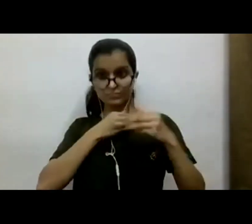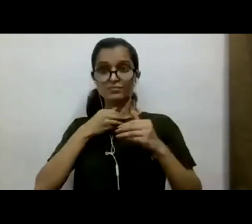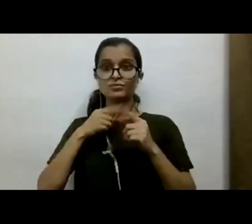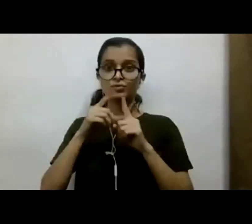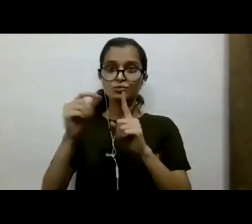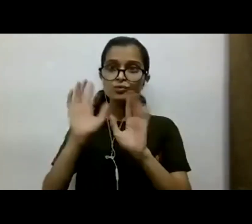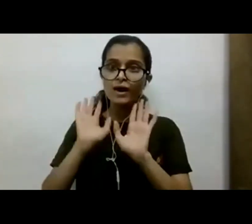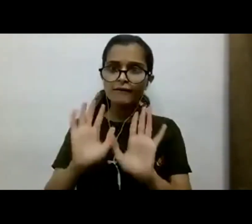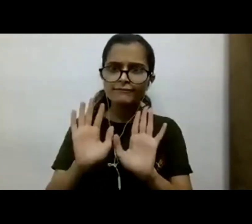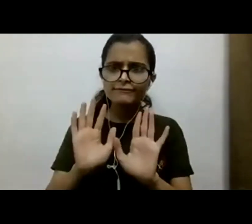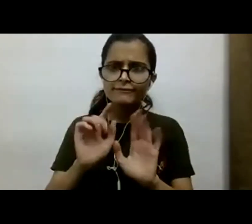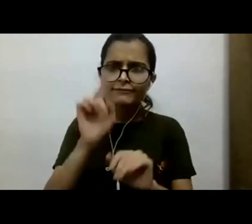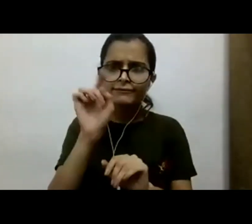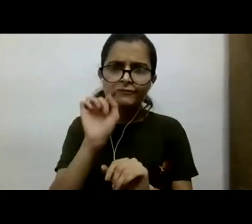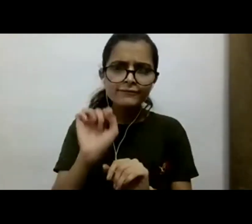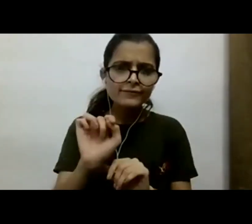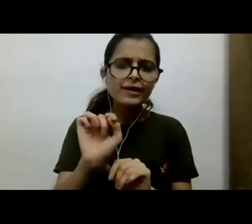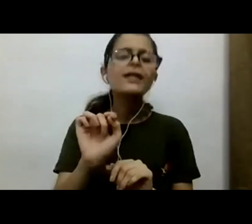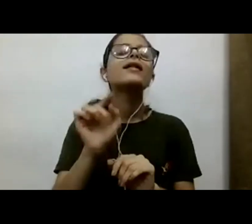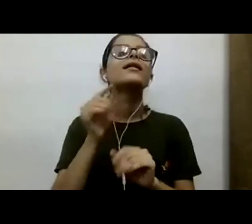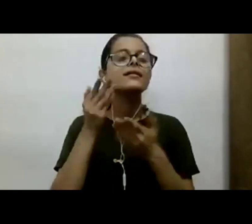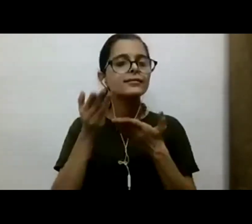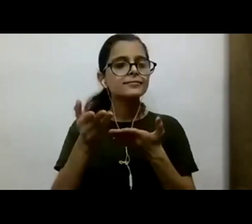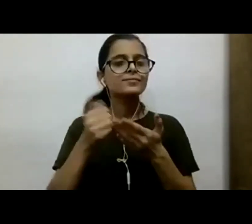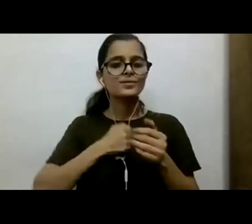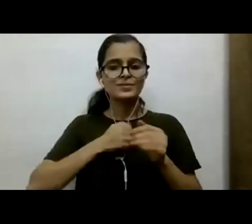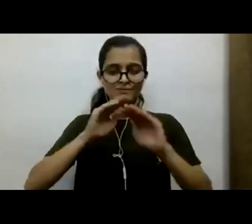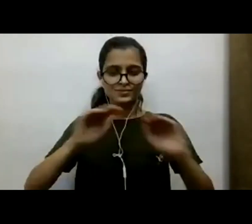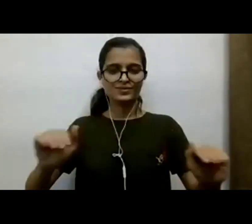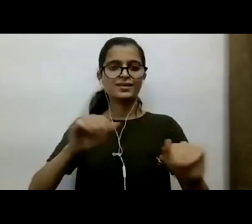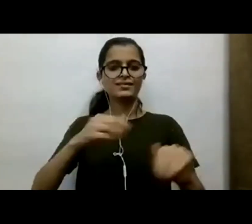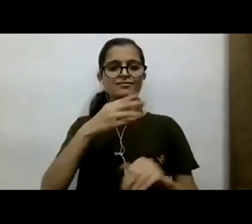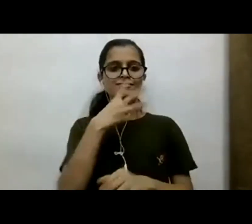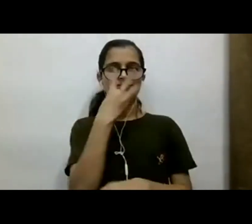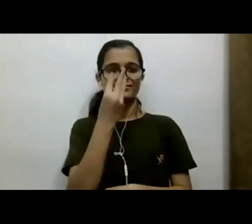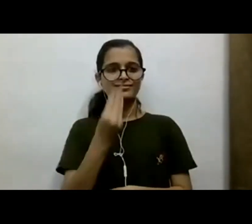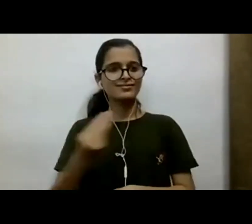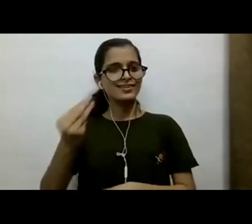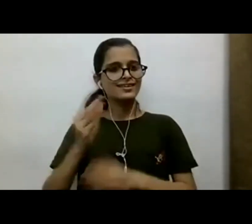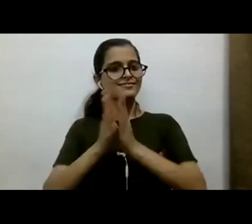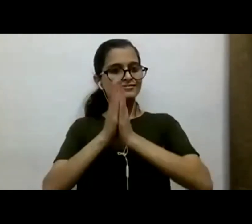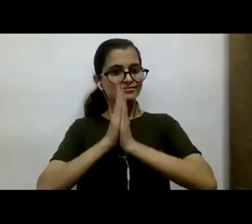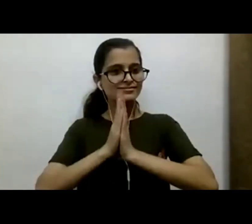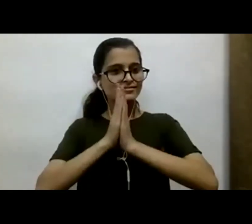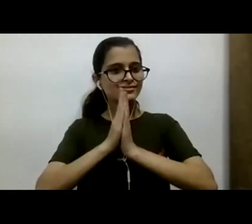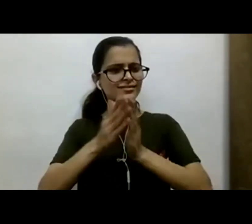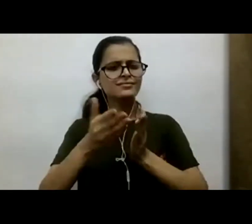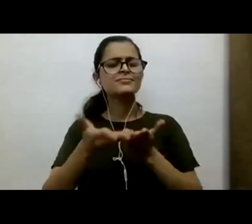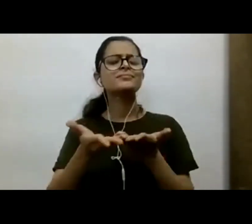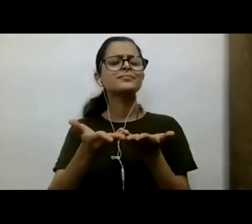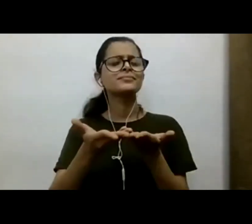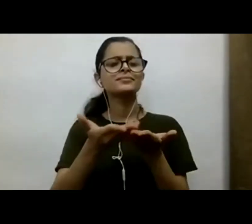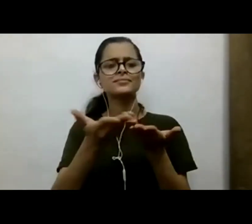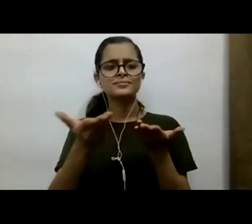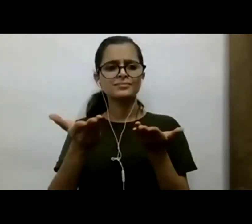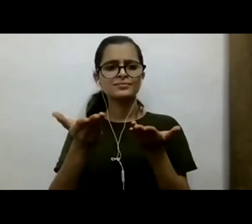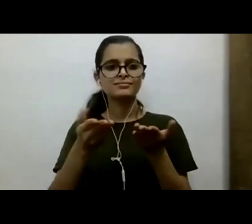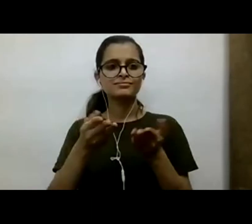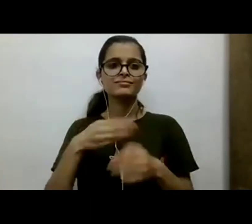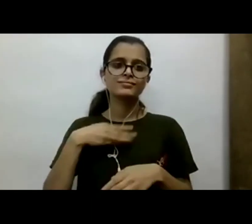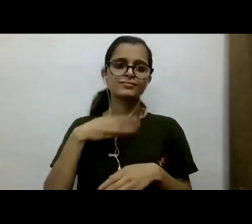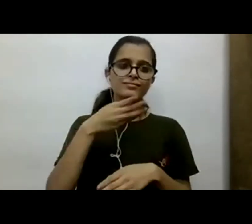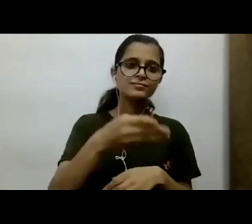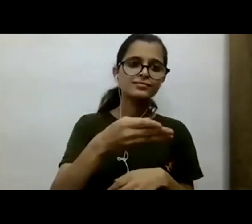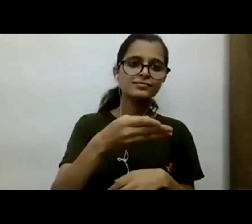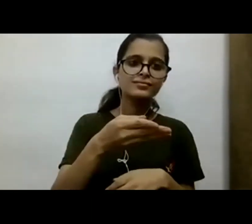Can we? So, our children would go to, Ganpati Bapa is our favorite go-to person. So, I said,